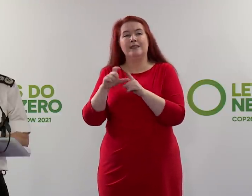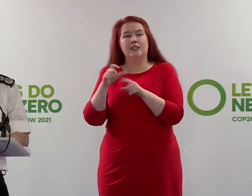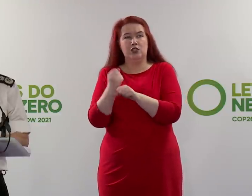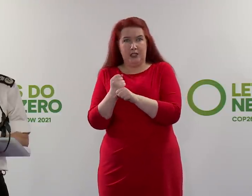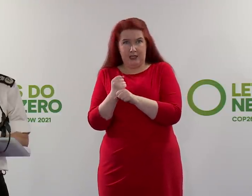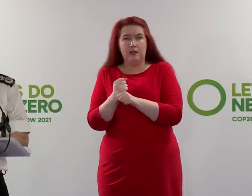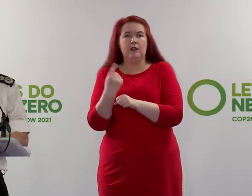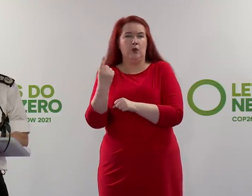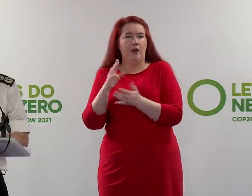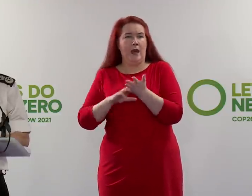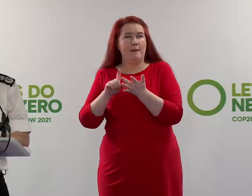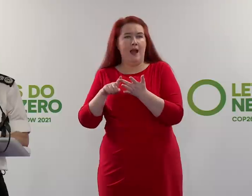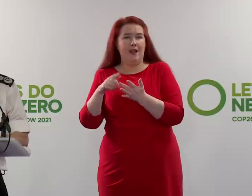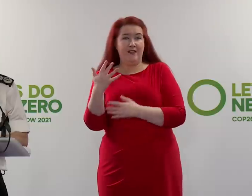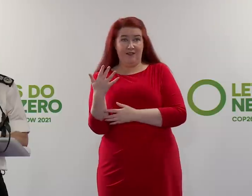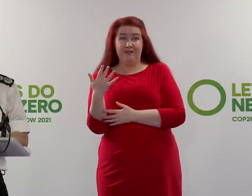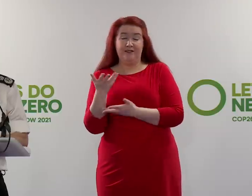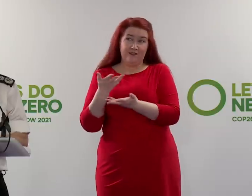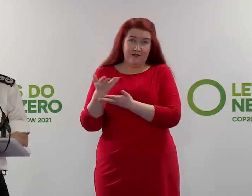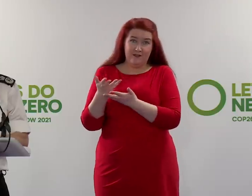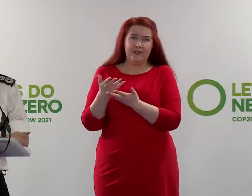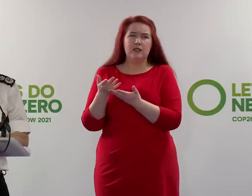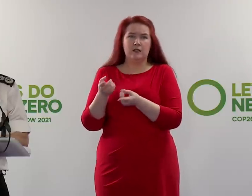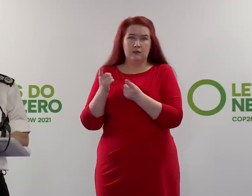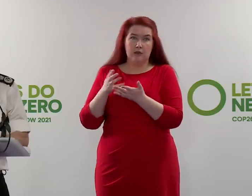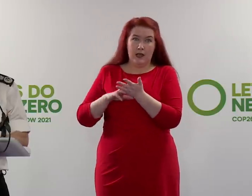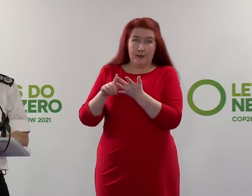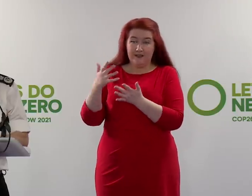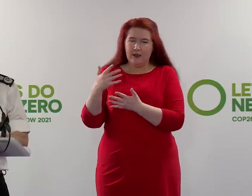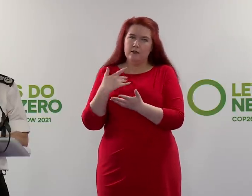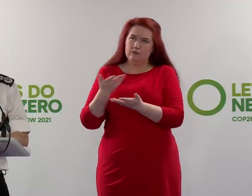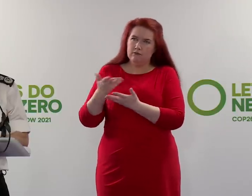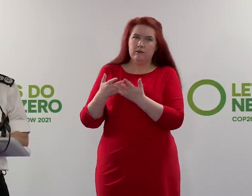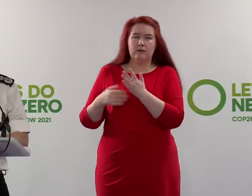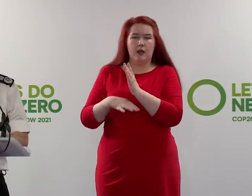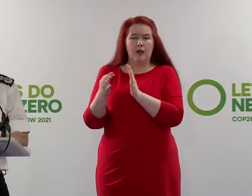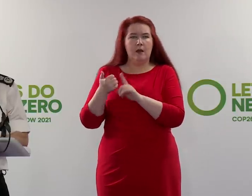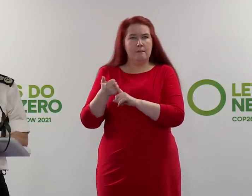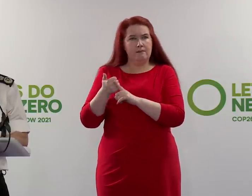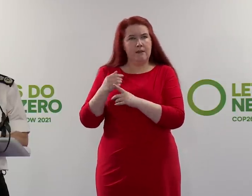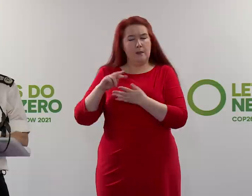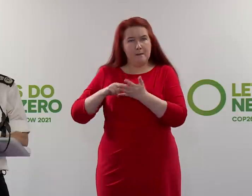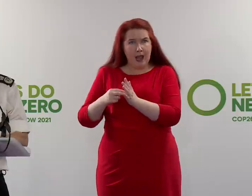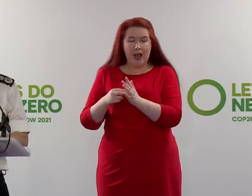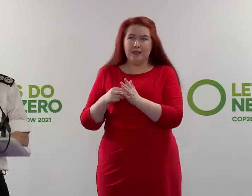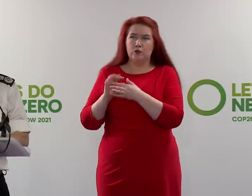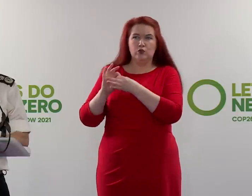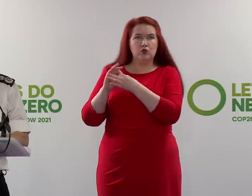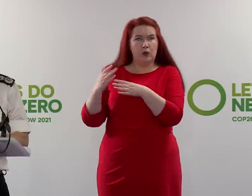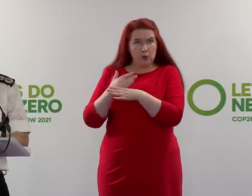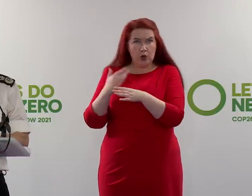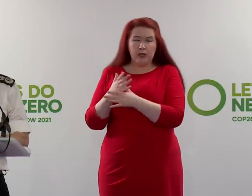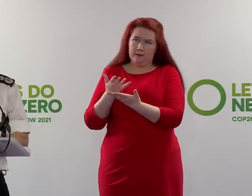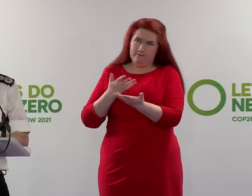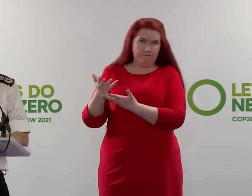of MI5. And again, we discussed a number of contingency plans and joint working that